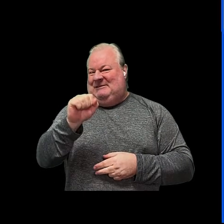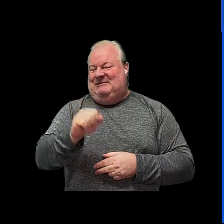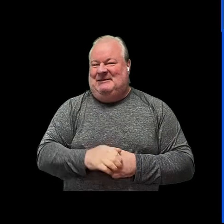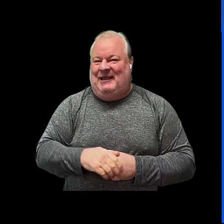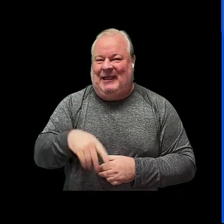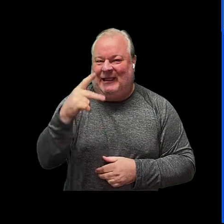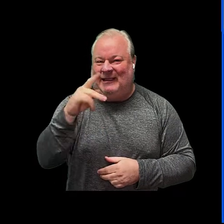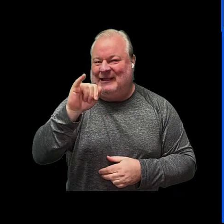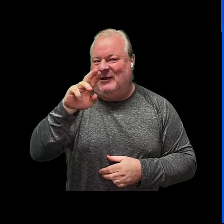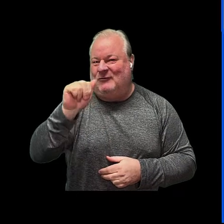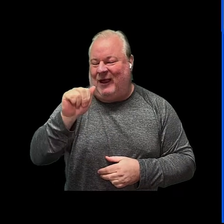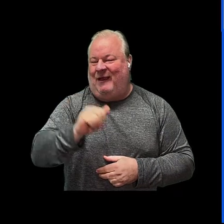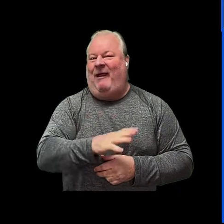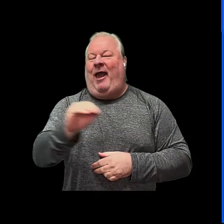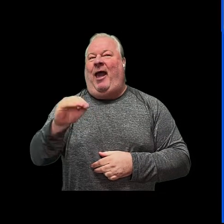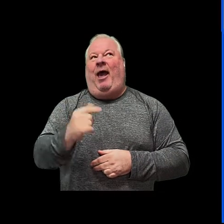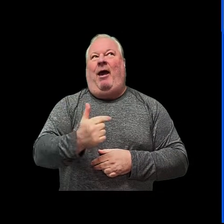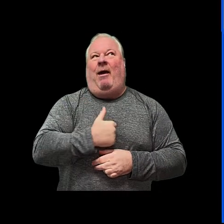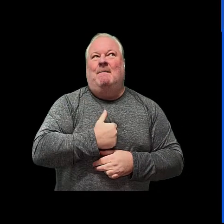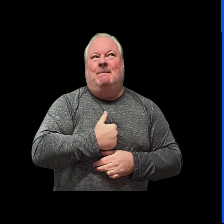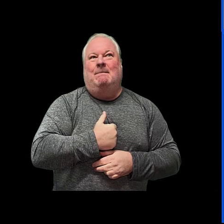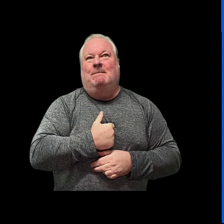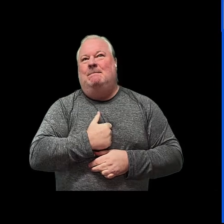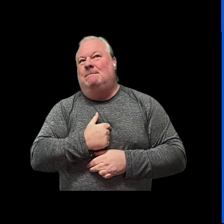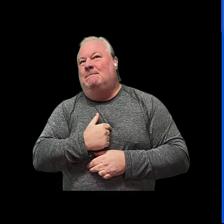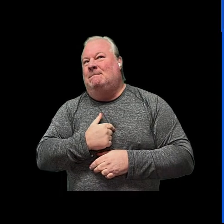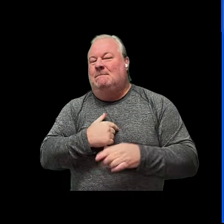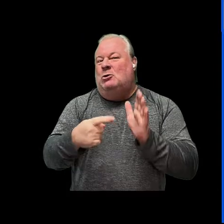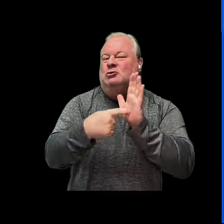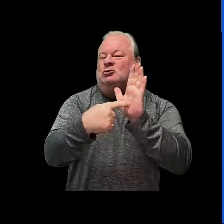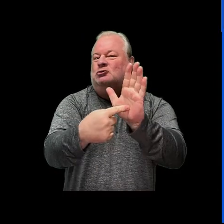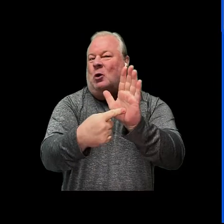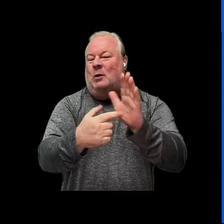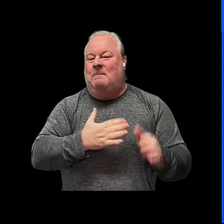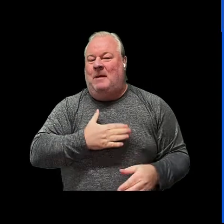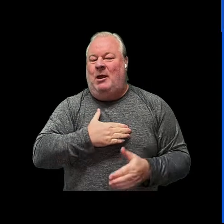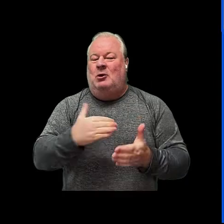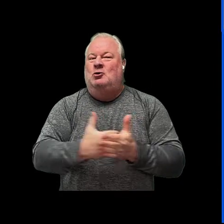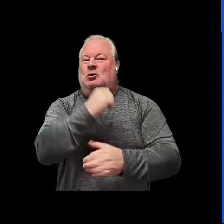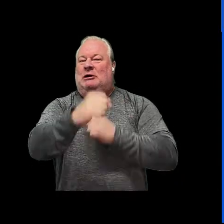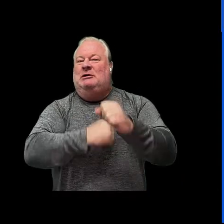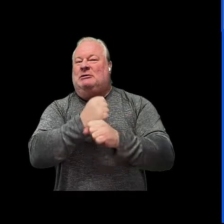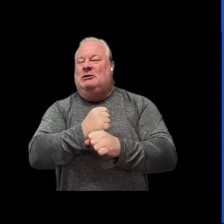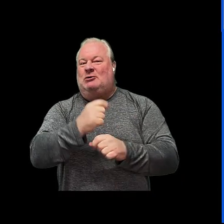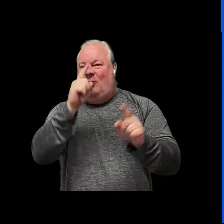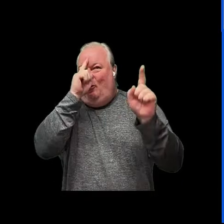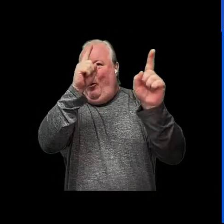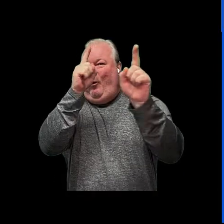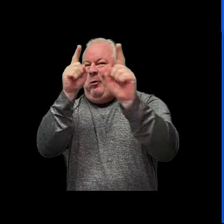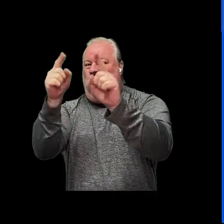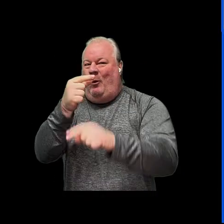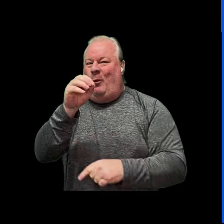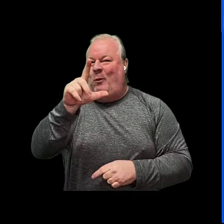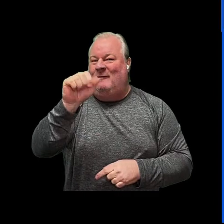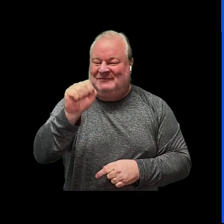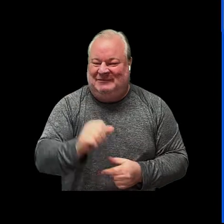kira and i am going to show you my new year's goals